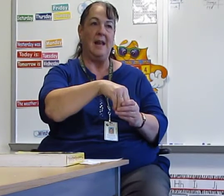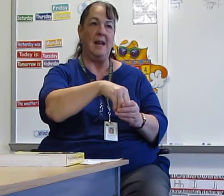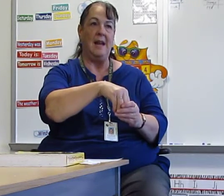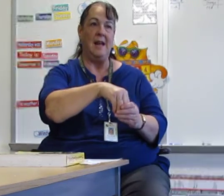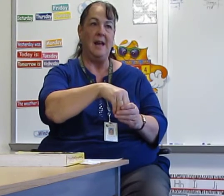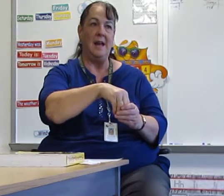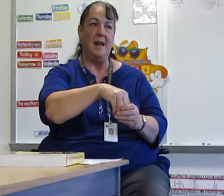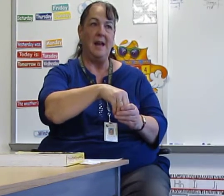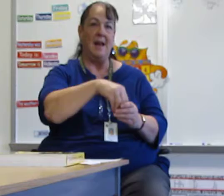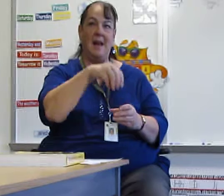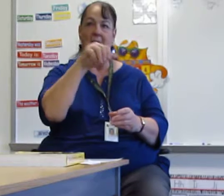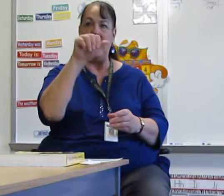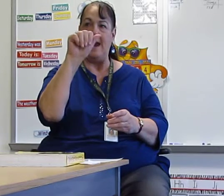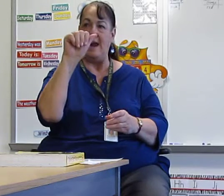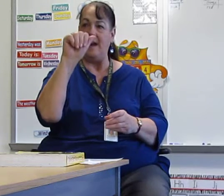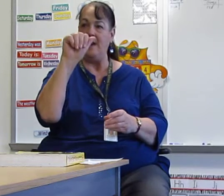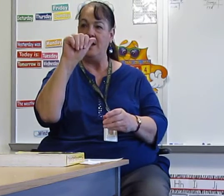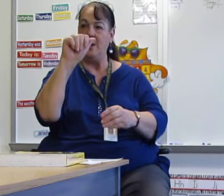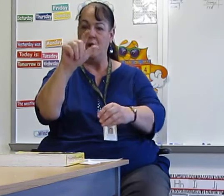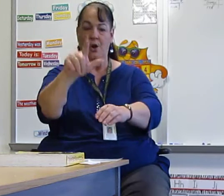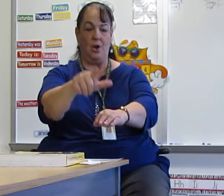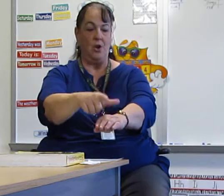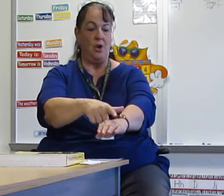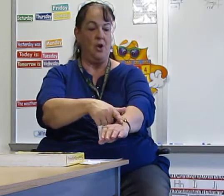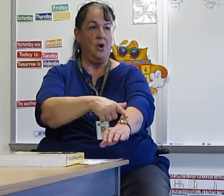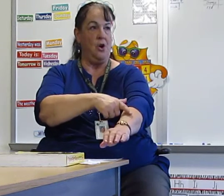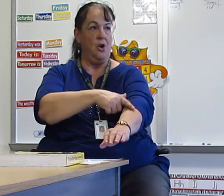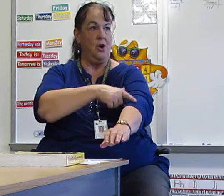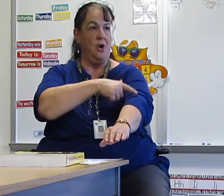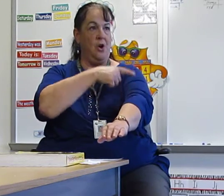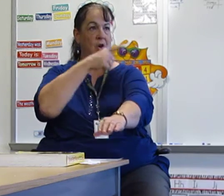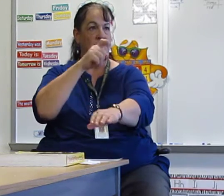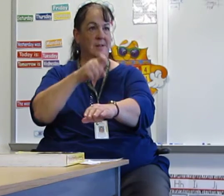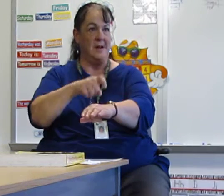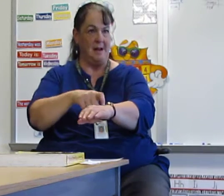a long time.